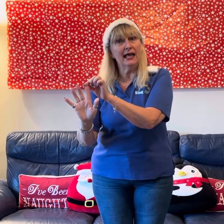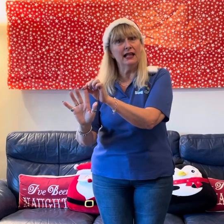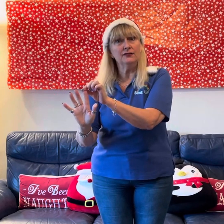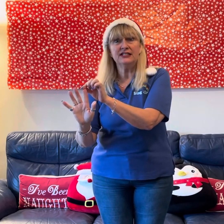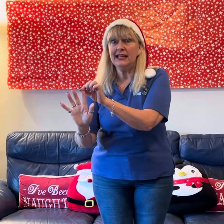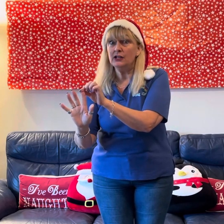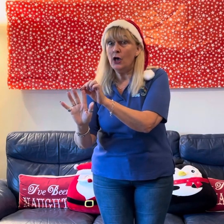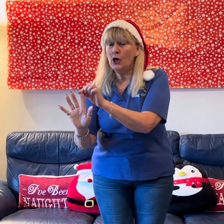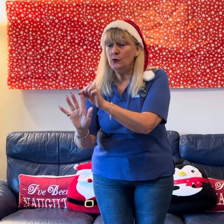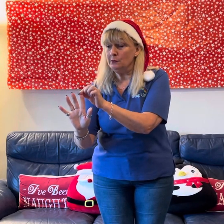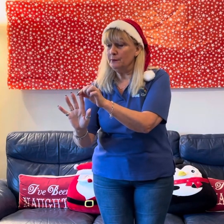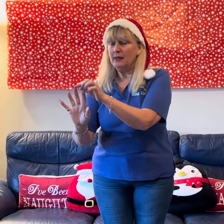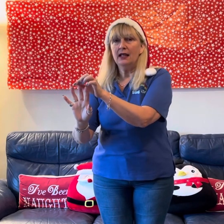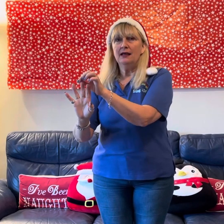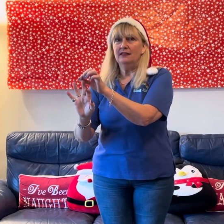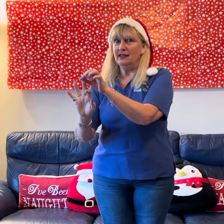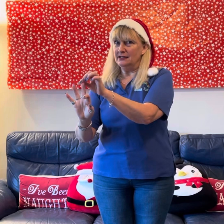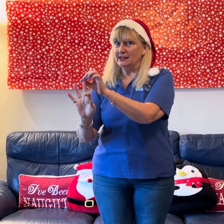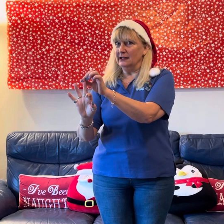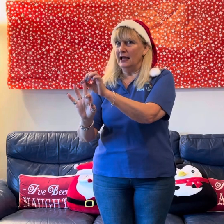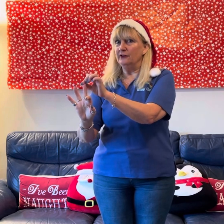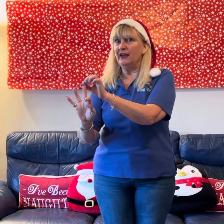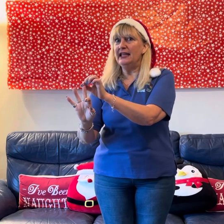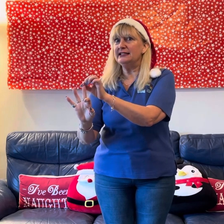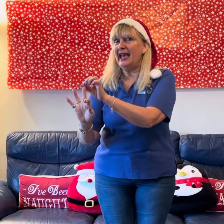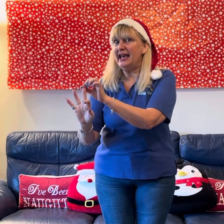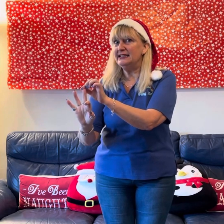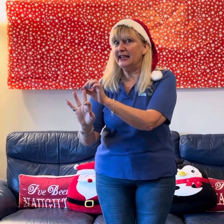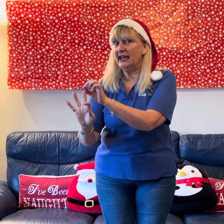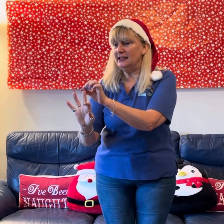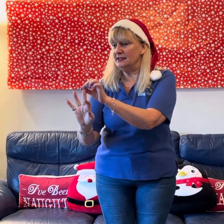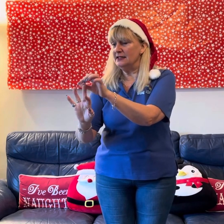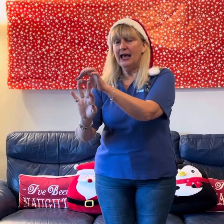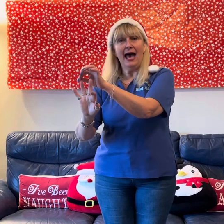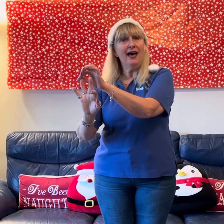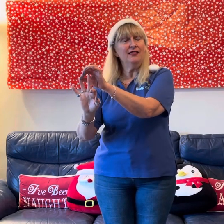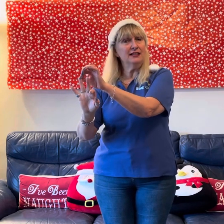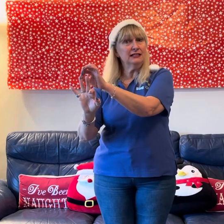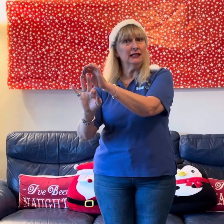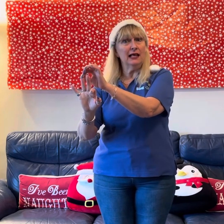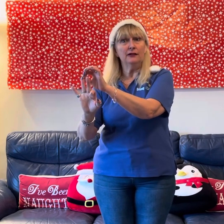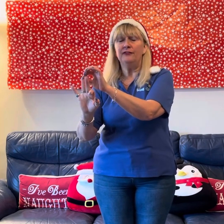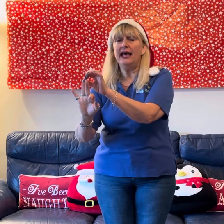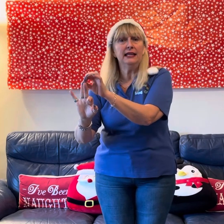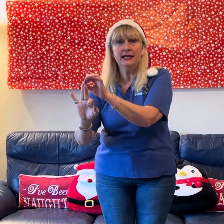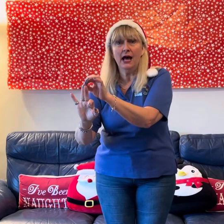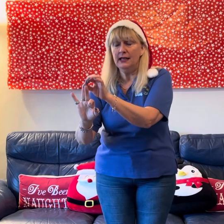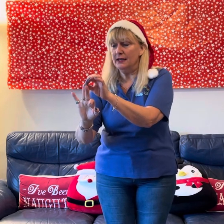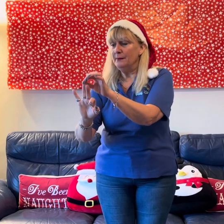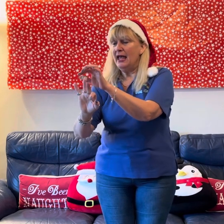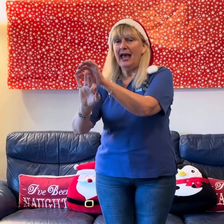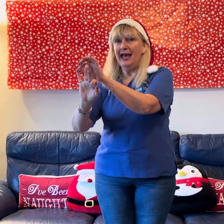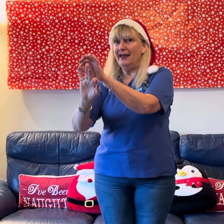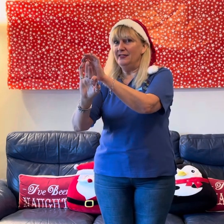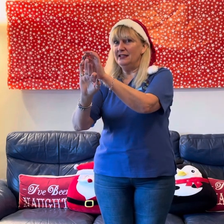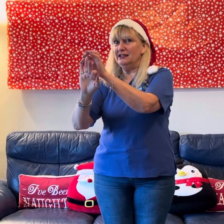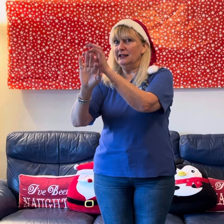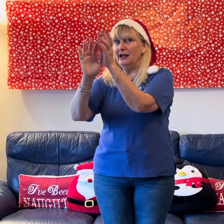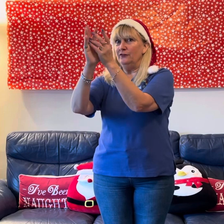elf stayed at home. This little elf ate candy canes and this little elf ate none and this little elf